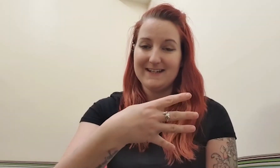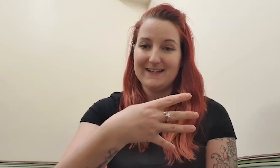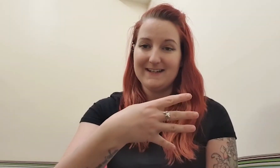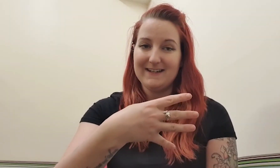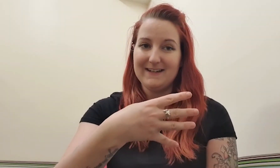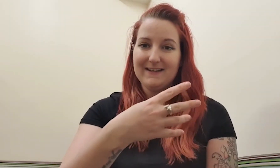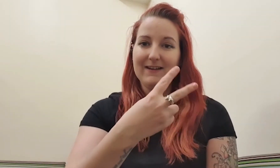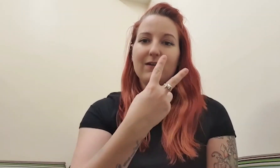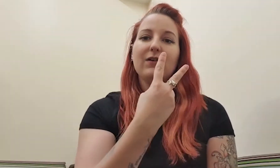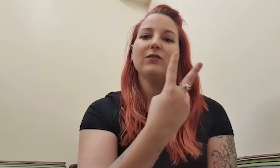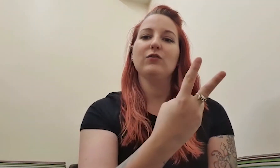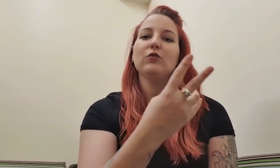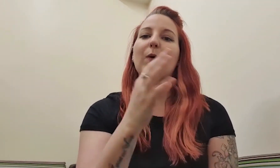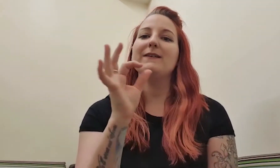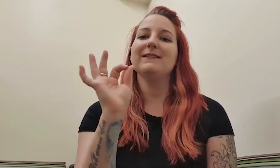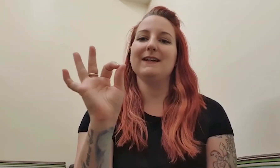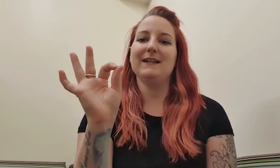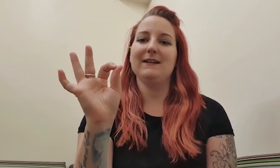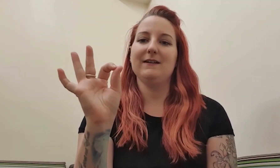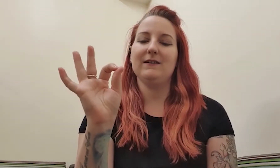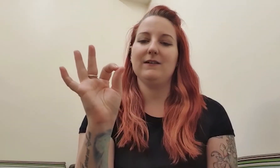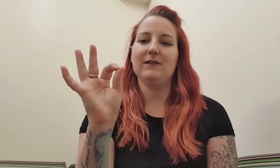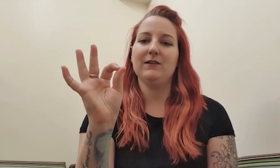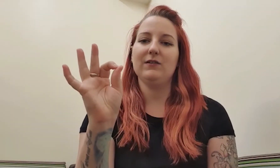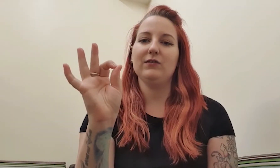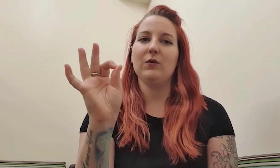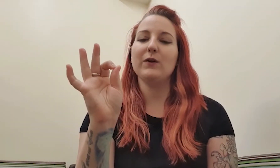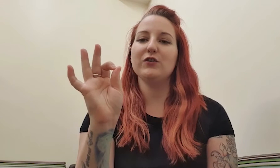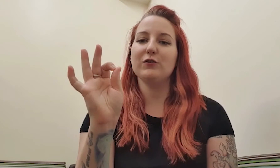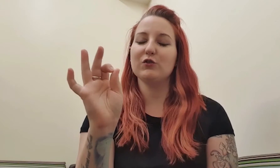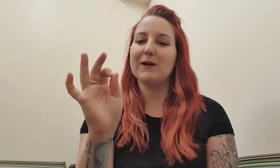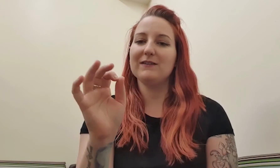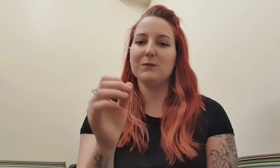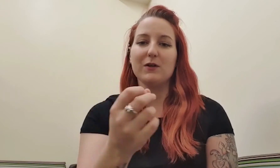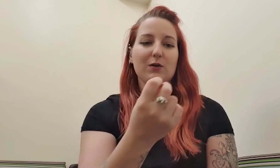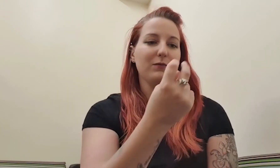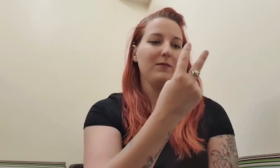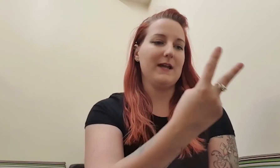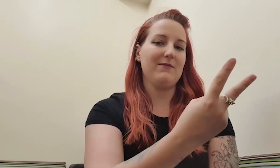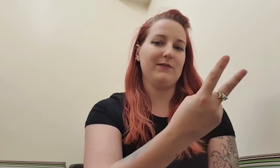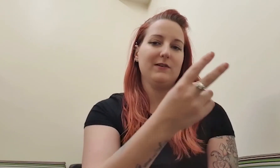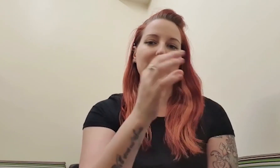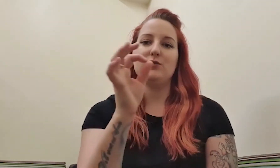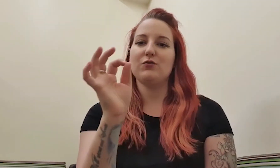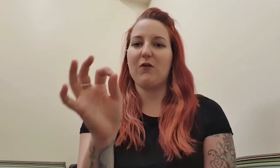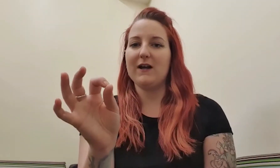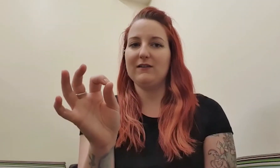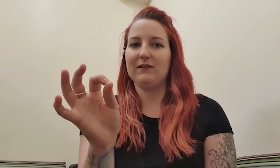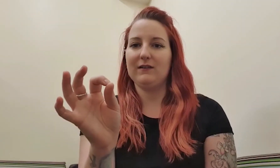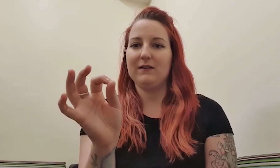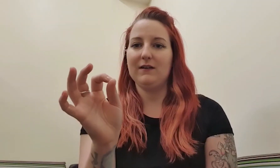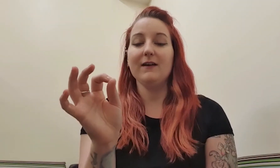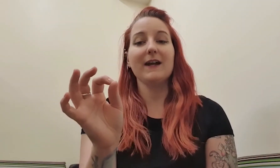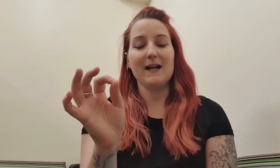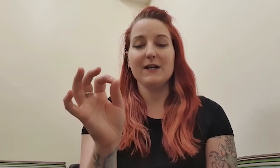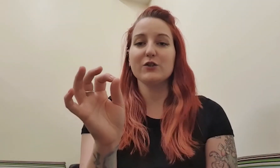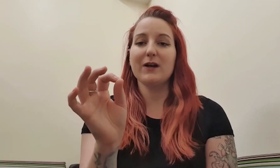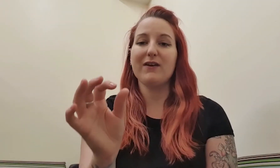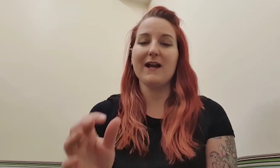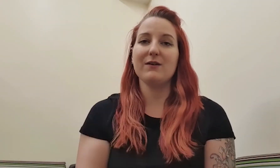20. So when you do your 20, you want to go from left to right. Again, unless you're left-handed,